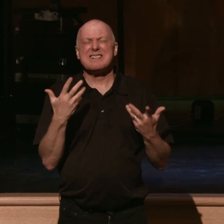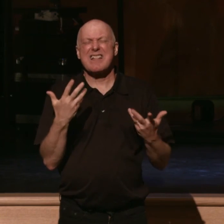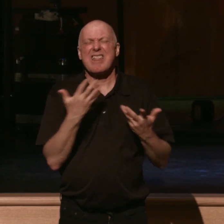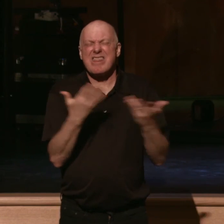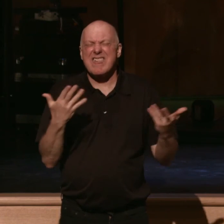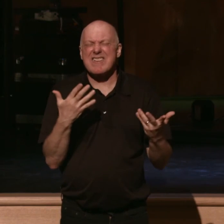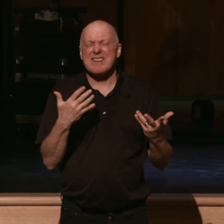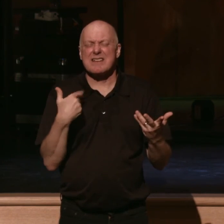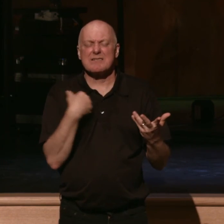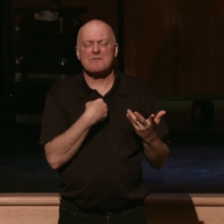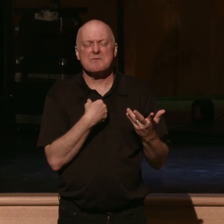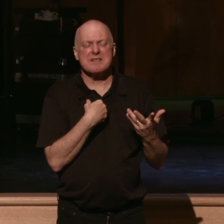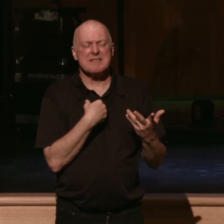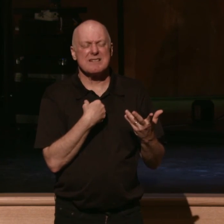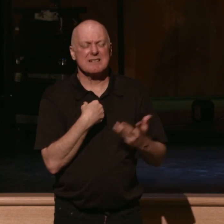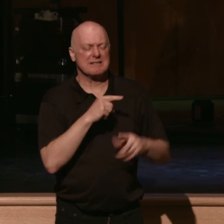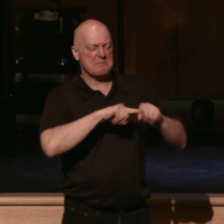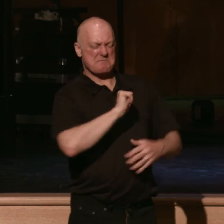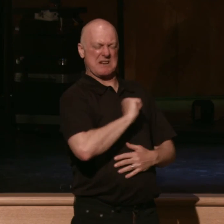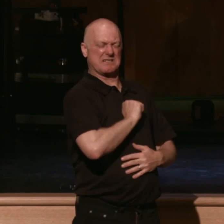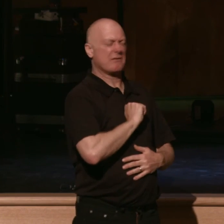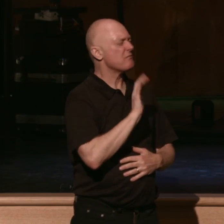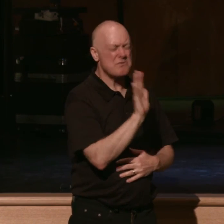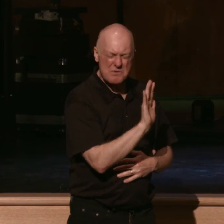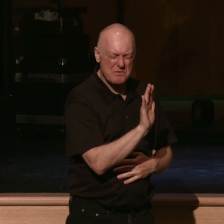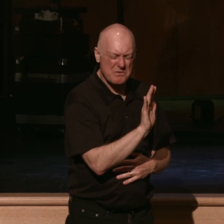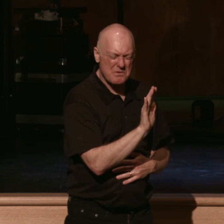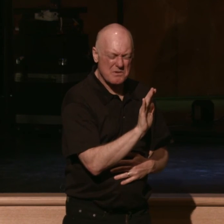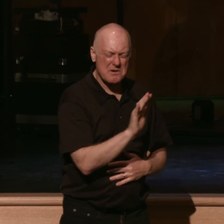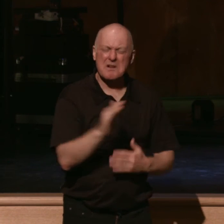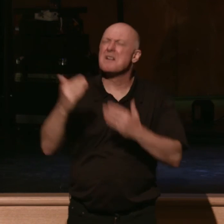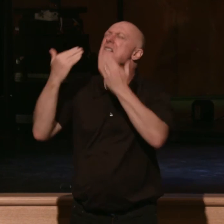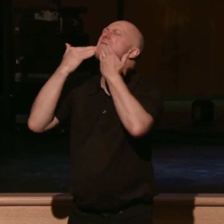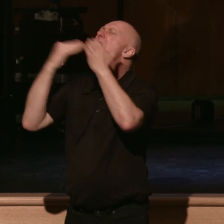resort to, Lord, would be replaced now with a gratitude for the Lord Jesus Christ and his love for us.